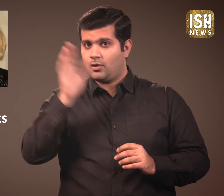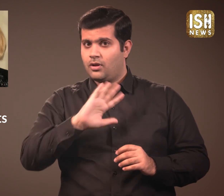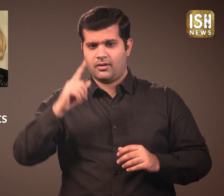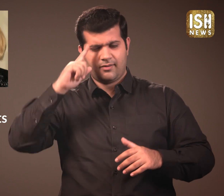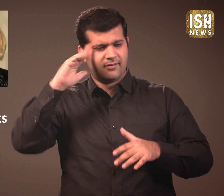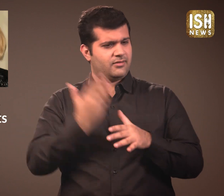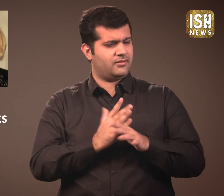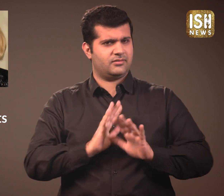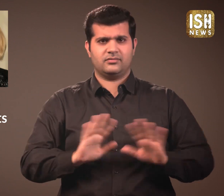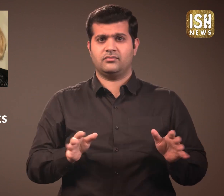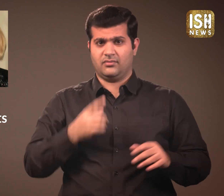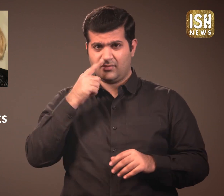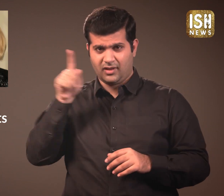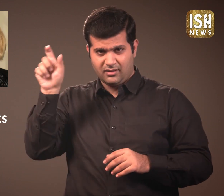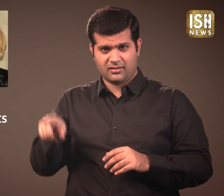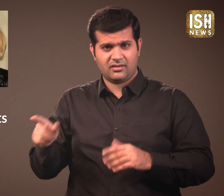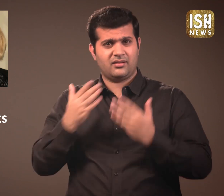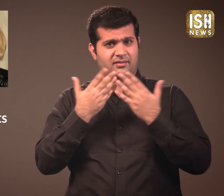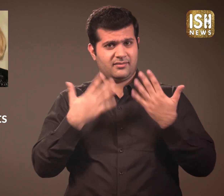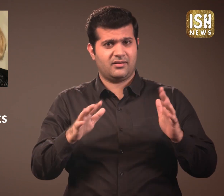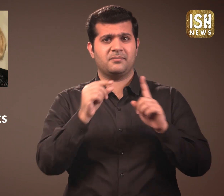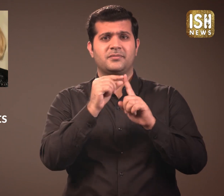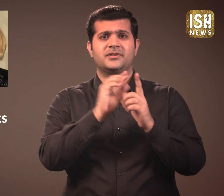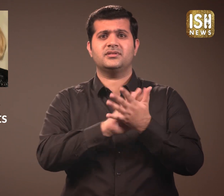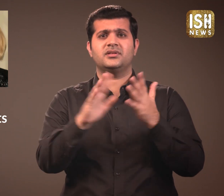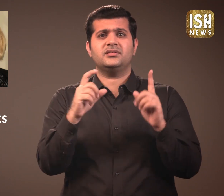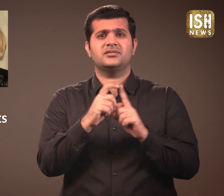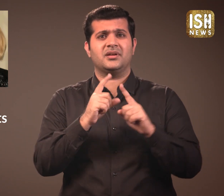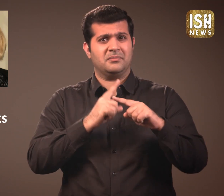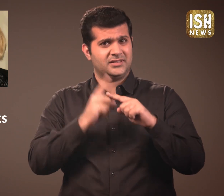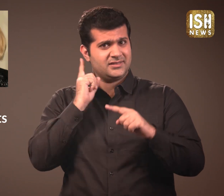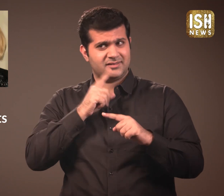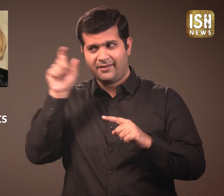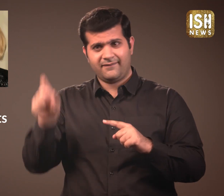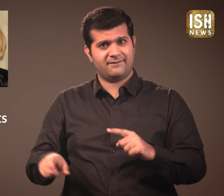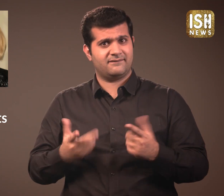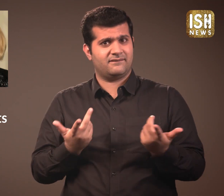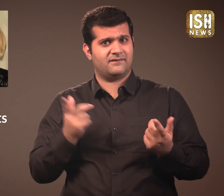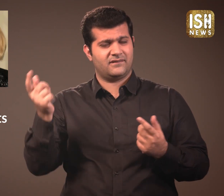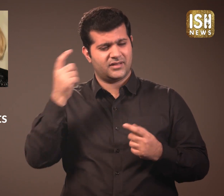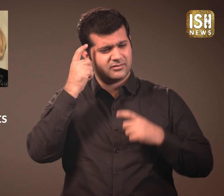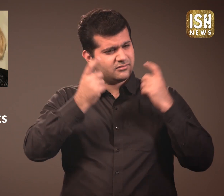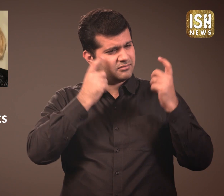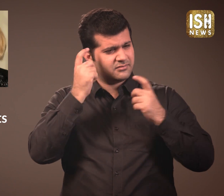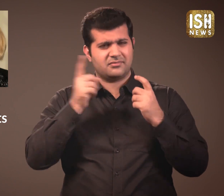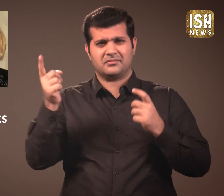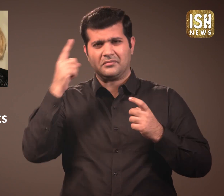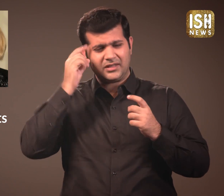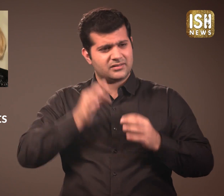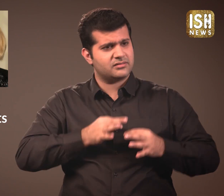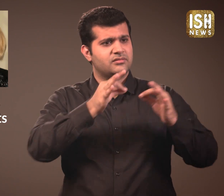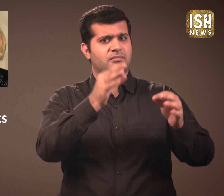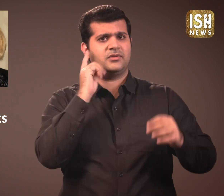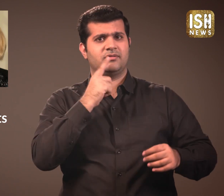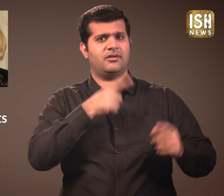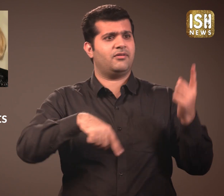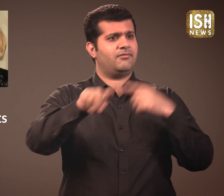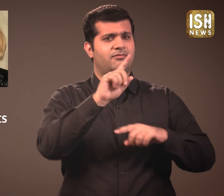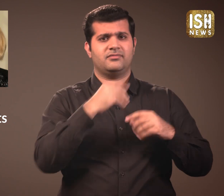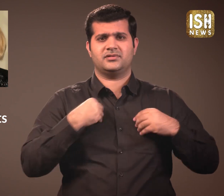But she never forgot this. Anne is a PhD and she is Deaf. She did not want another Deaf person to suffer